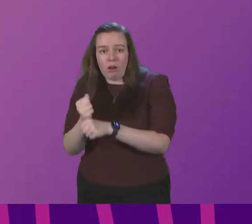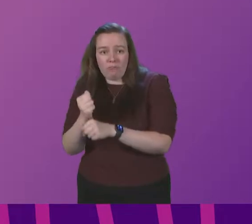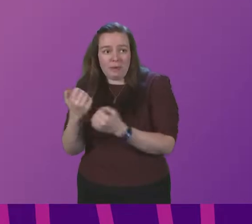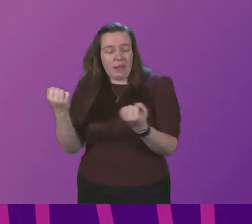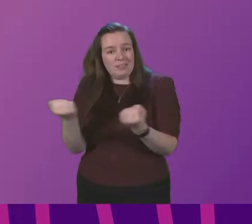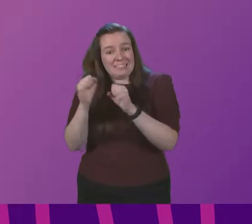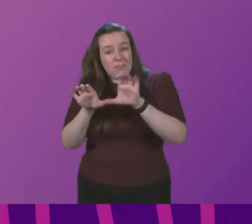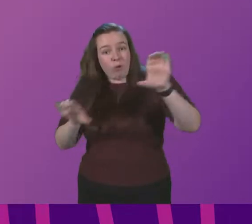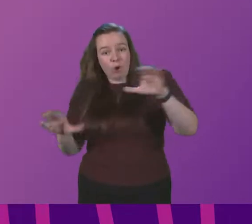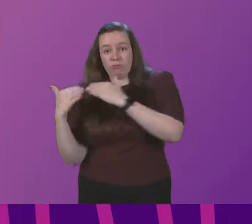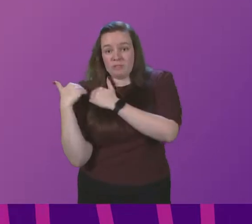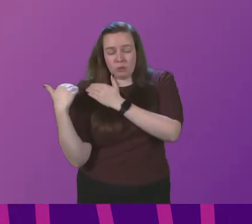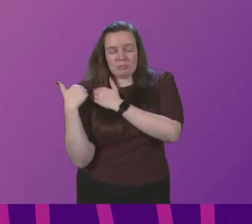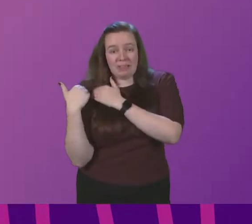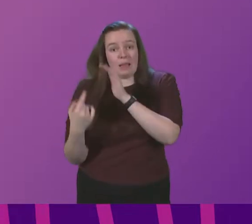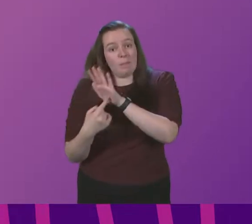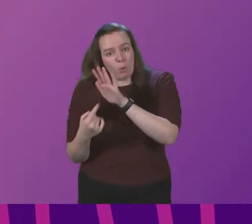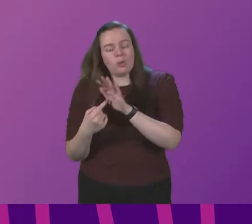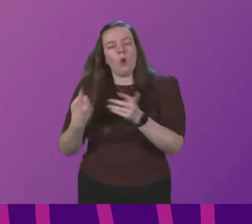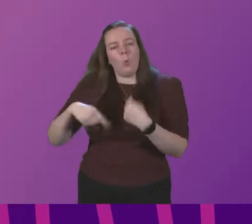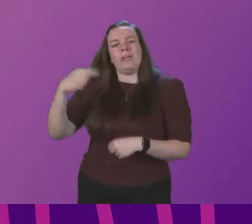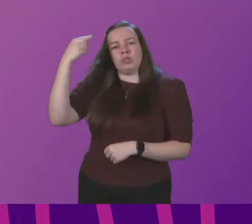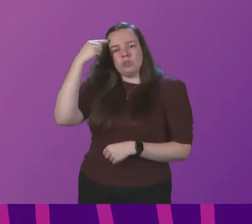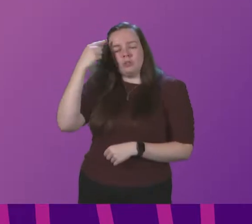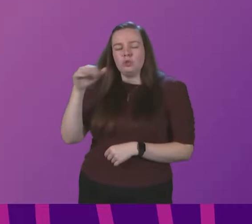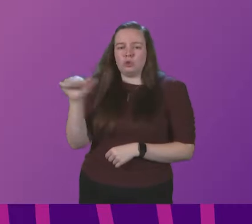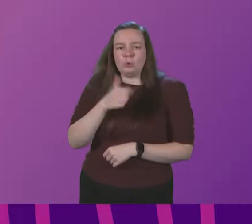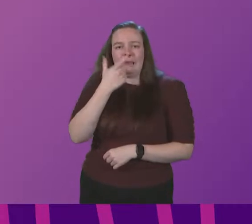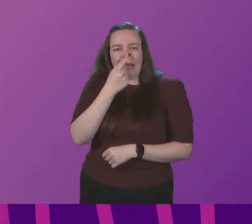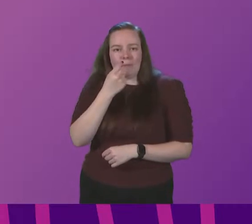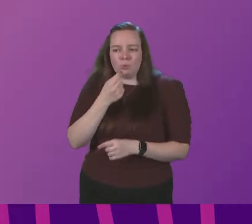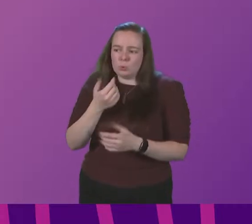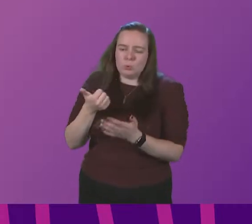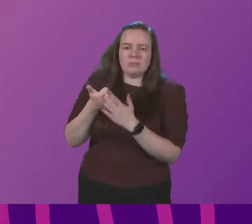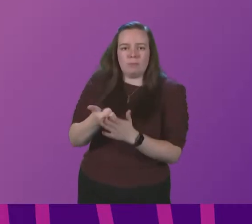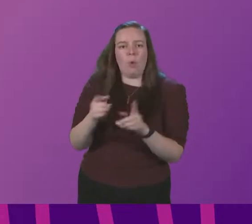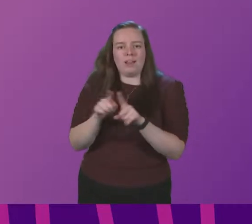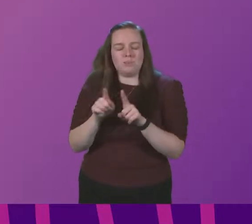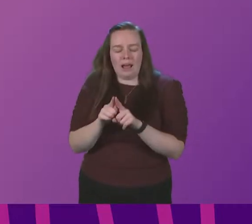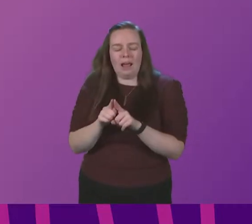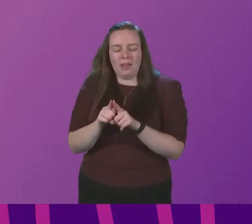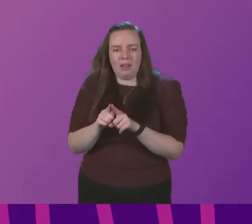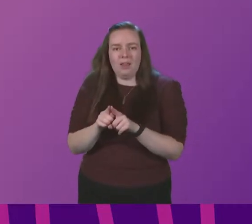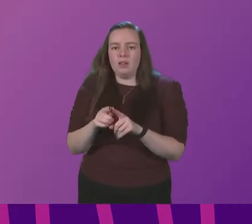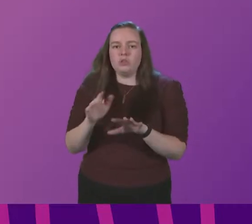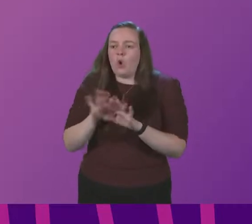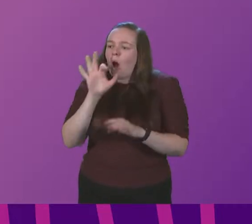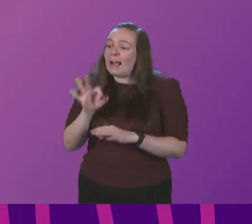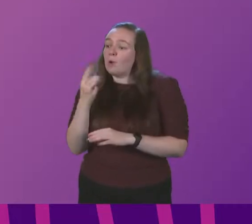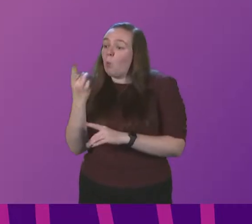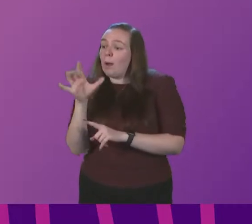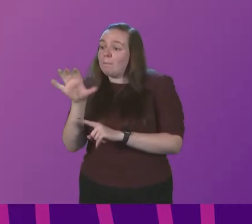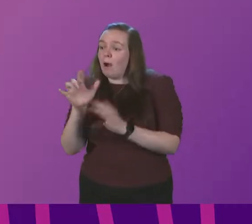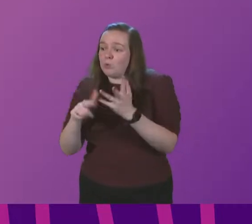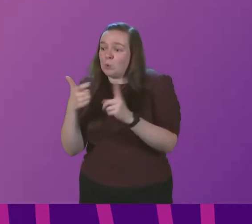responsibilities think that is important we should be able to trigger that support as well it's about parity not asking for one part of the UK to